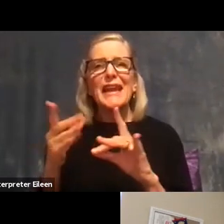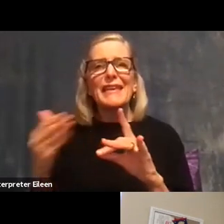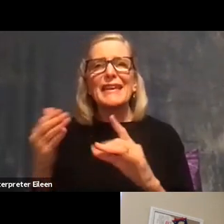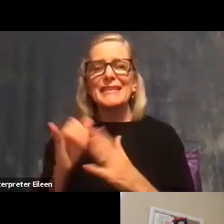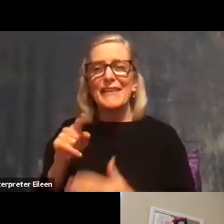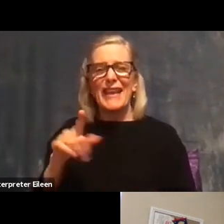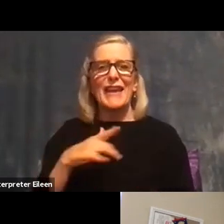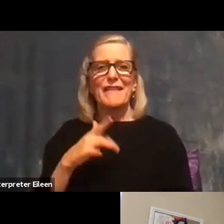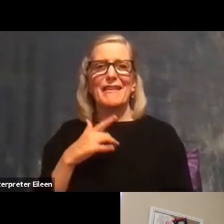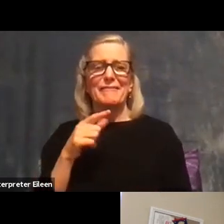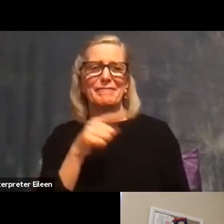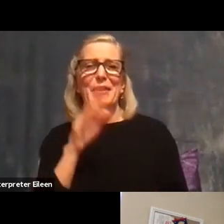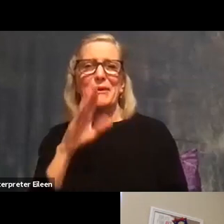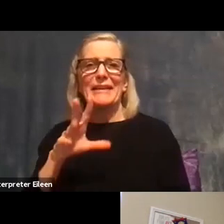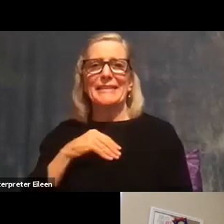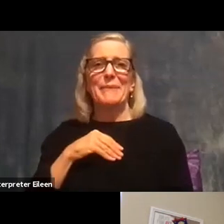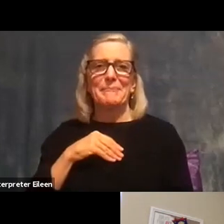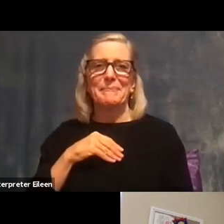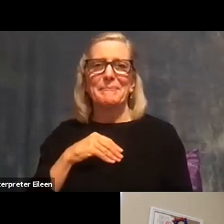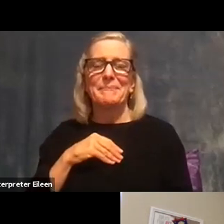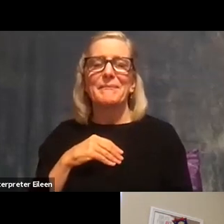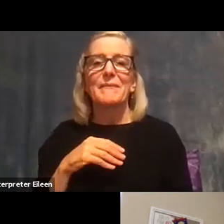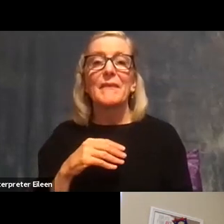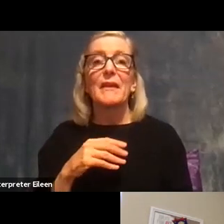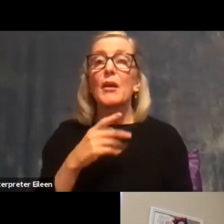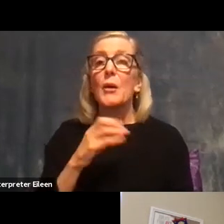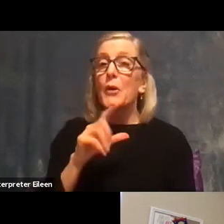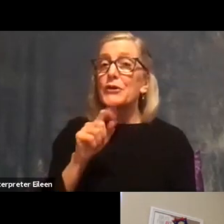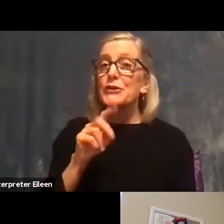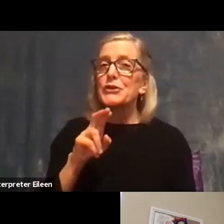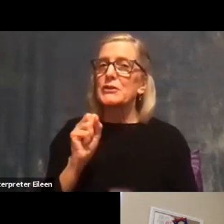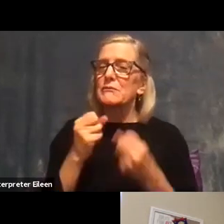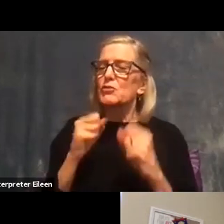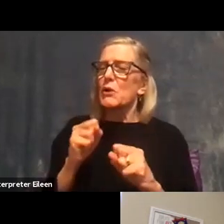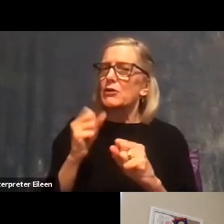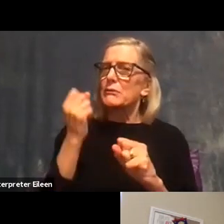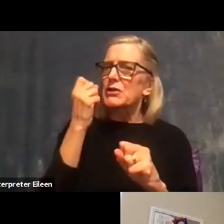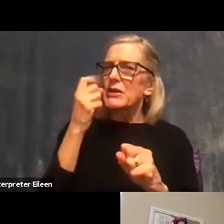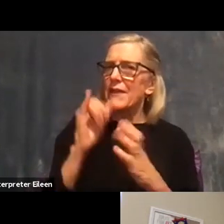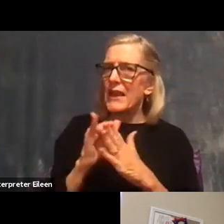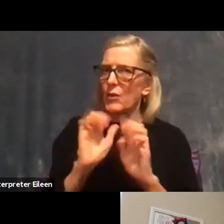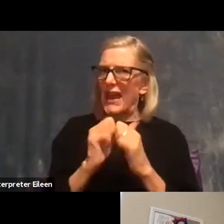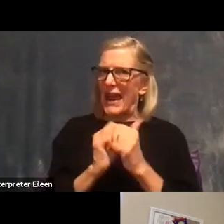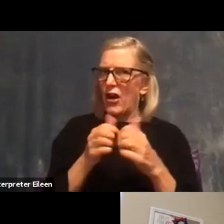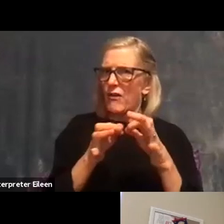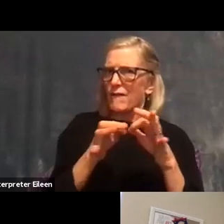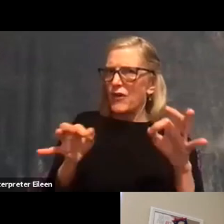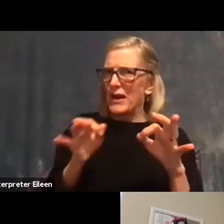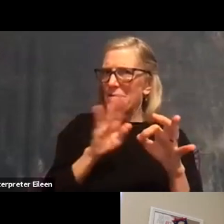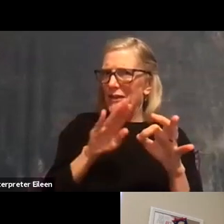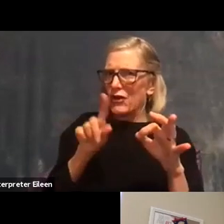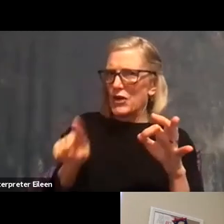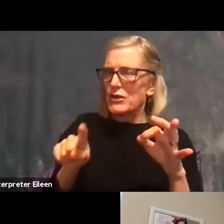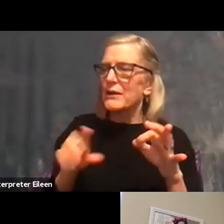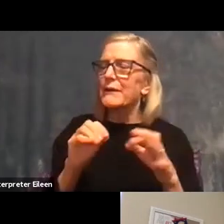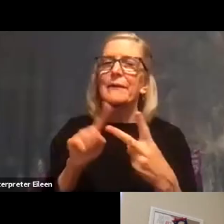acceptable. And pollsters do try to account for that in the way that they ask certain questions and even in the mode of the survey so